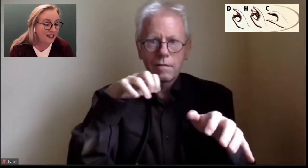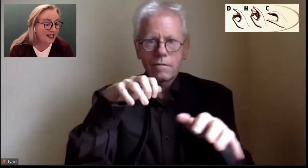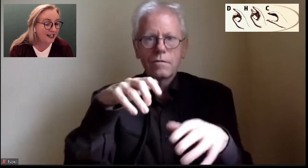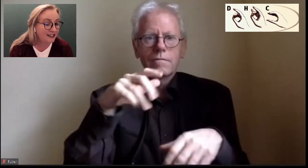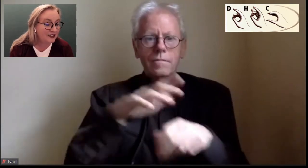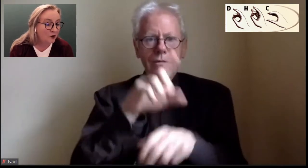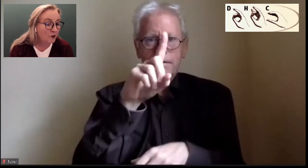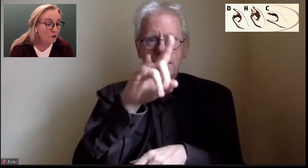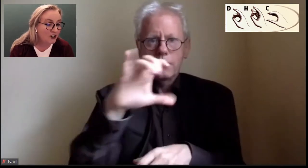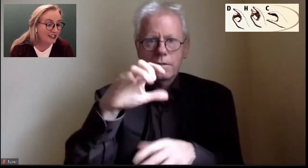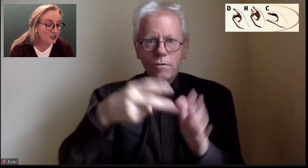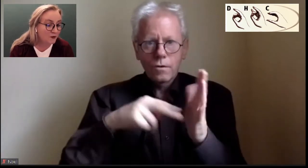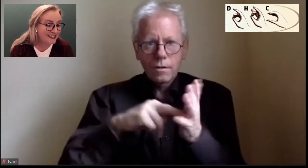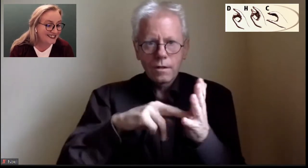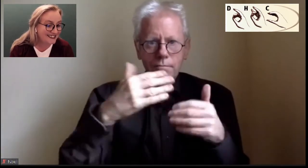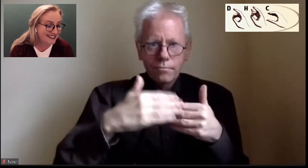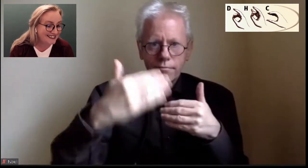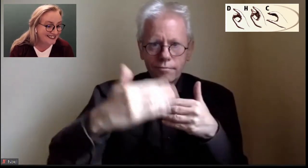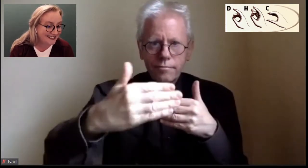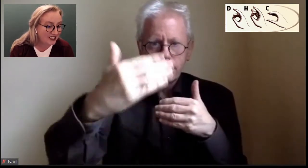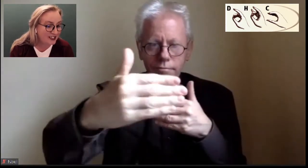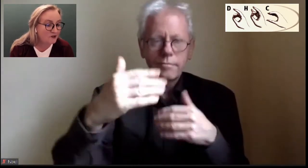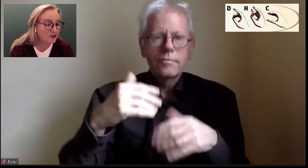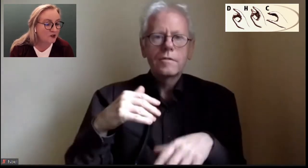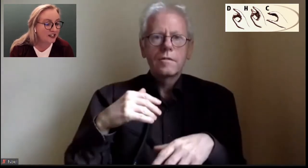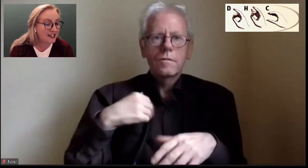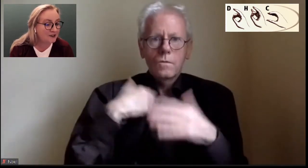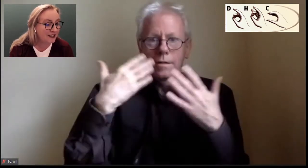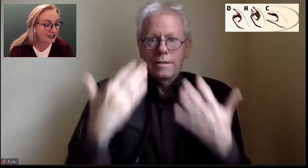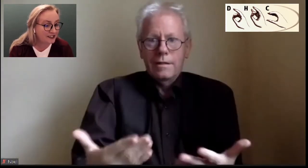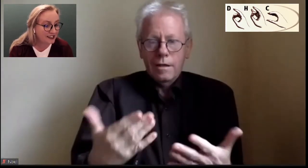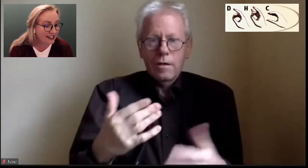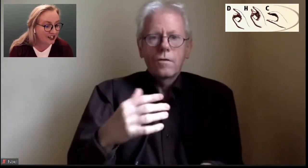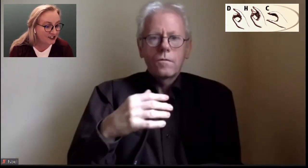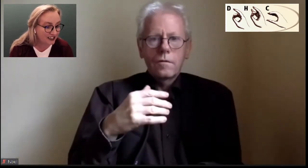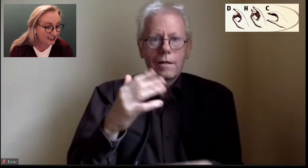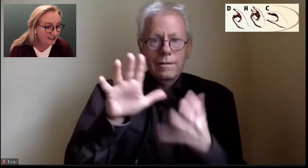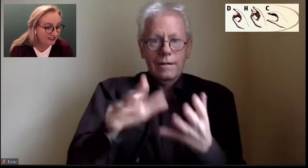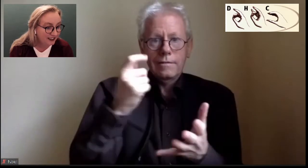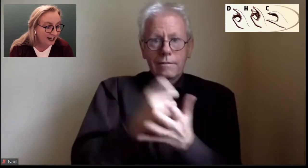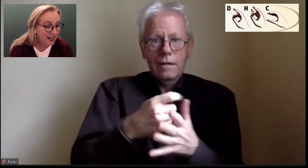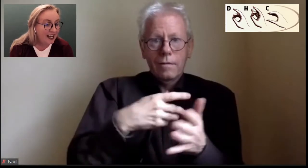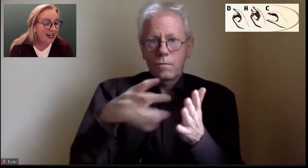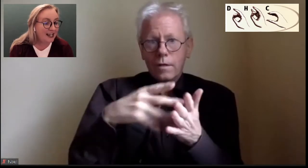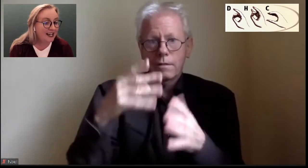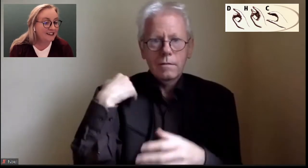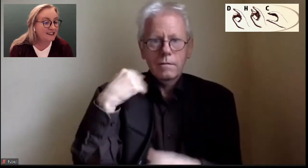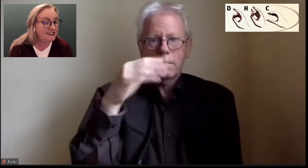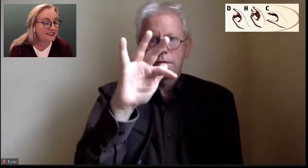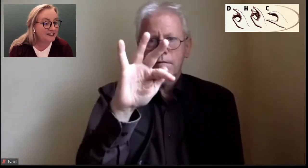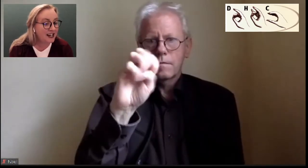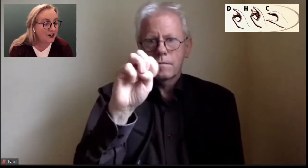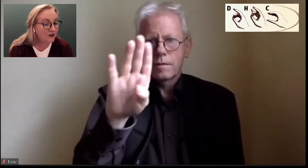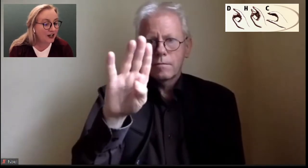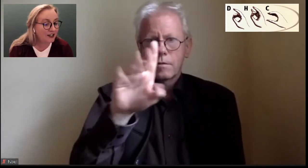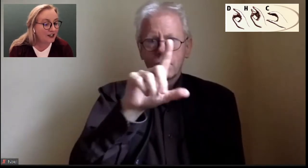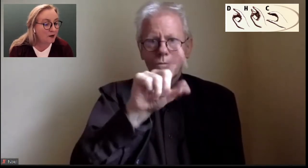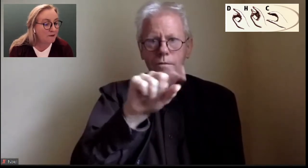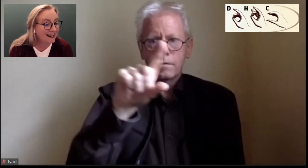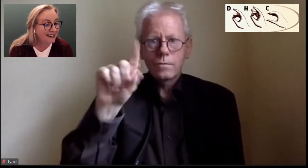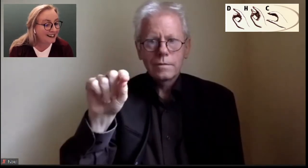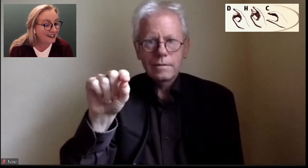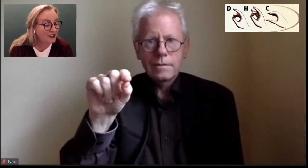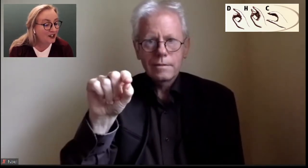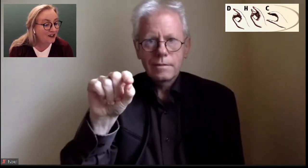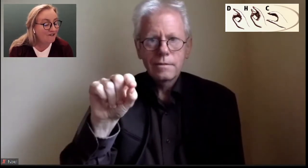we had one in 2016 that was organised by the DHC. And this is now